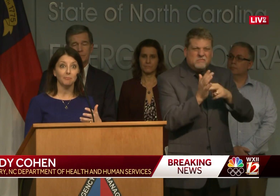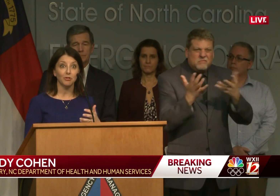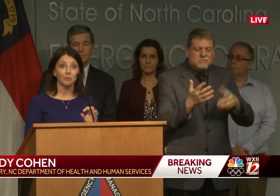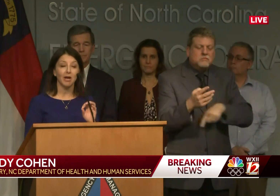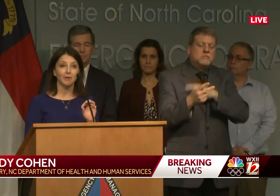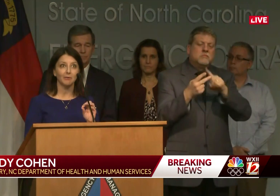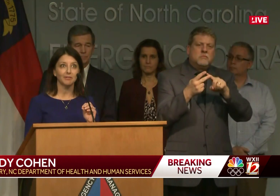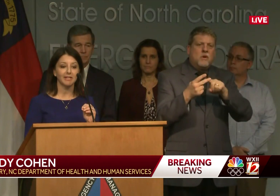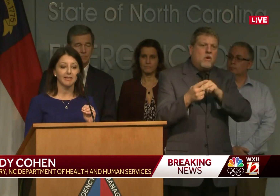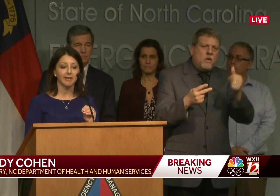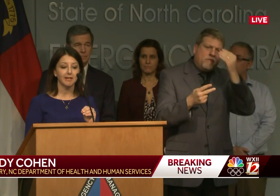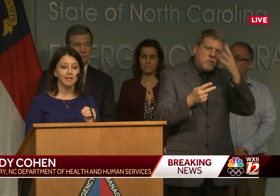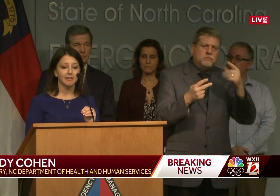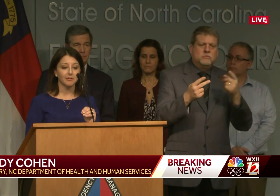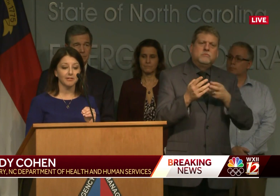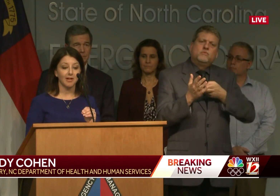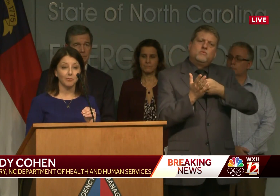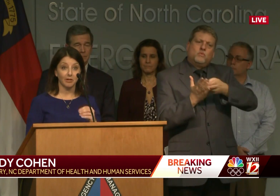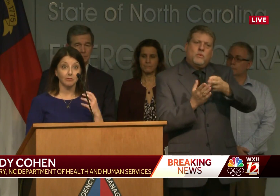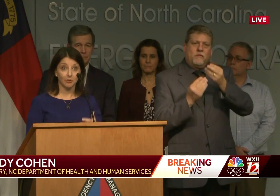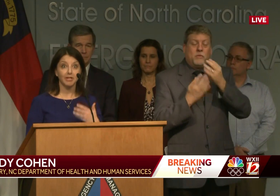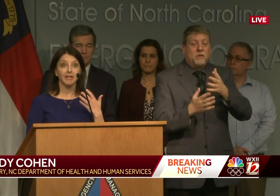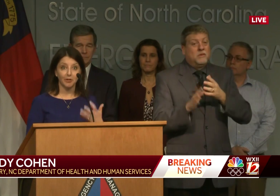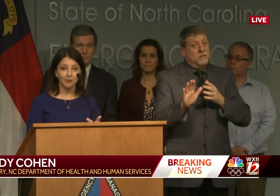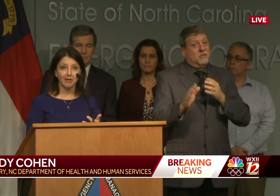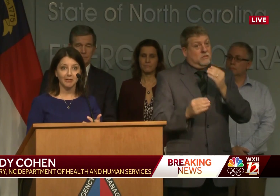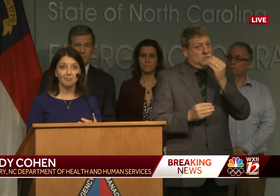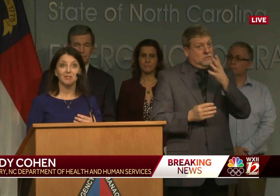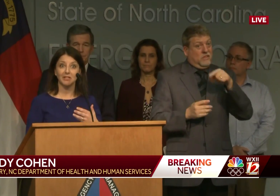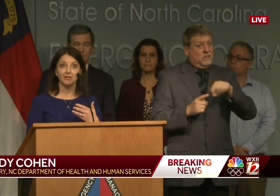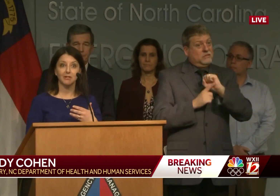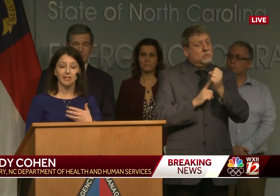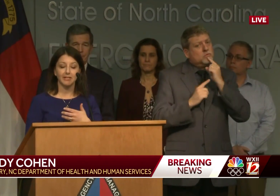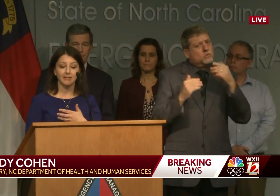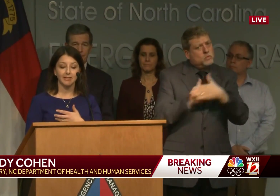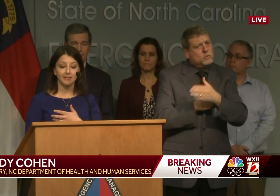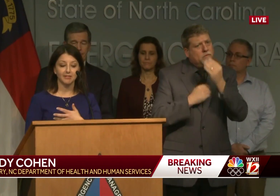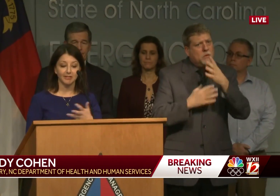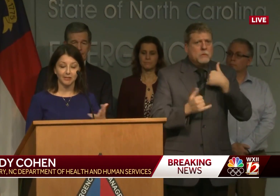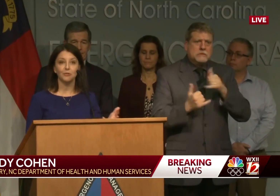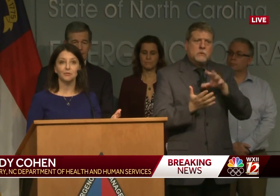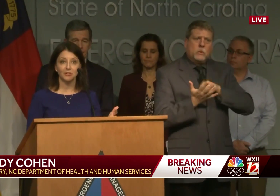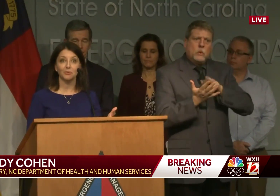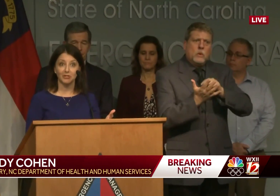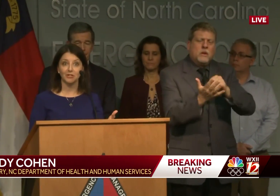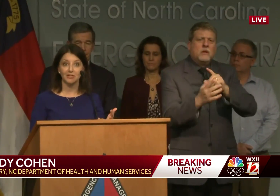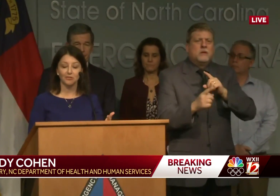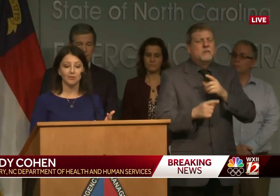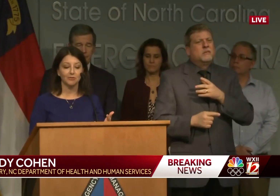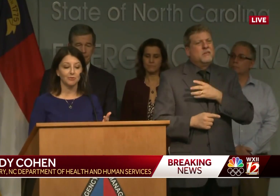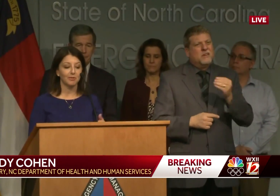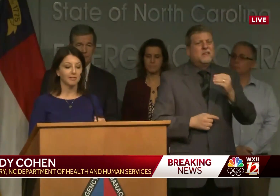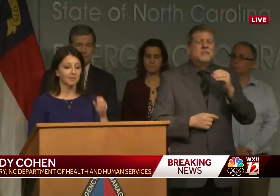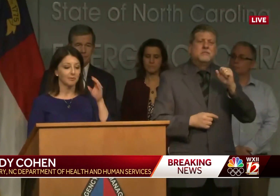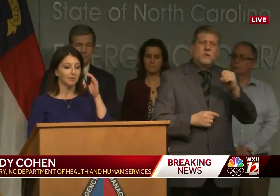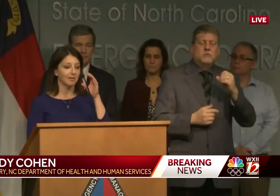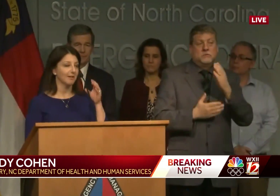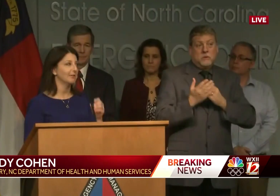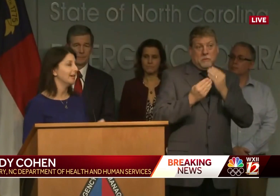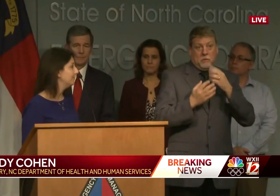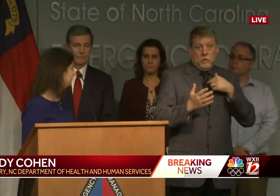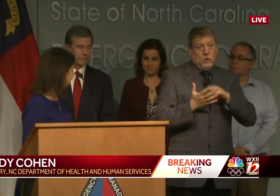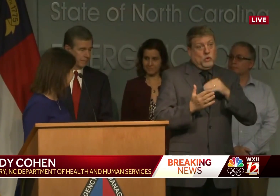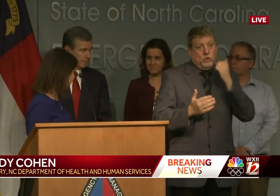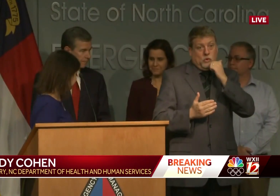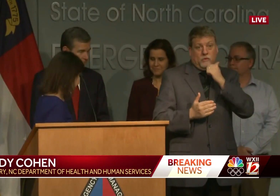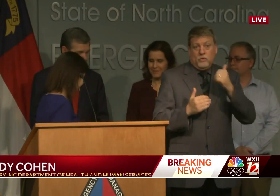new. I will say that there is a lot we are learning and know about it, but there, it is still a new situation, and so there is new things that we're learning